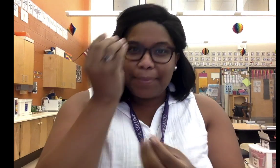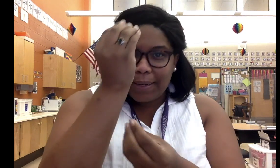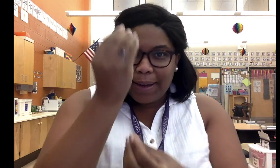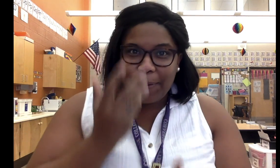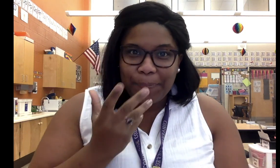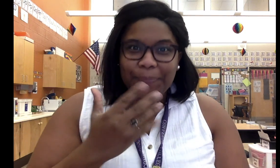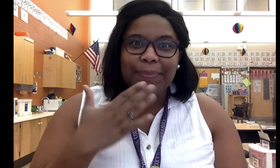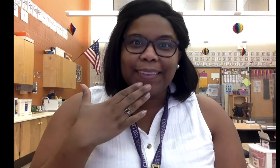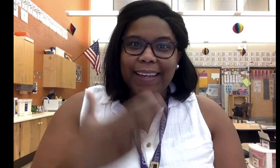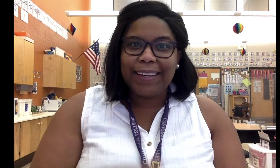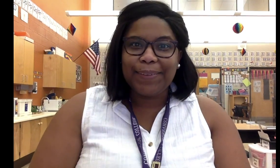me know. Thank you.